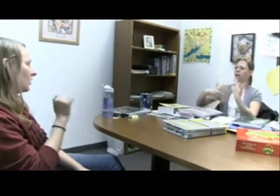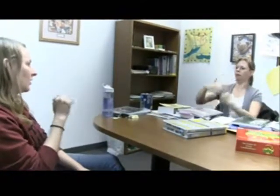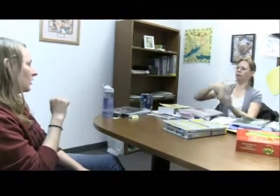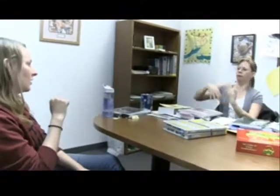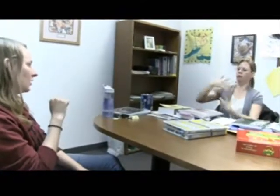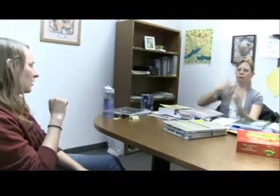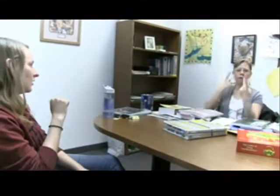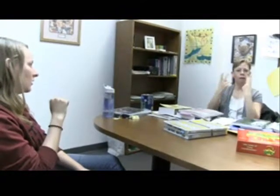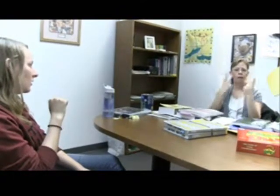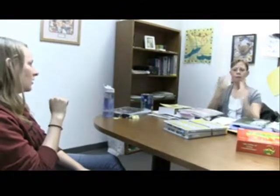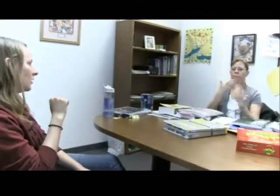not be able to see them.